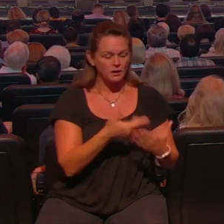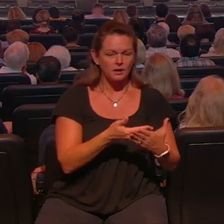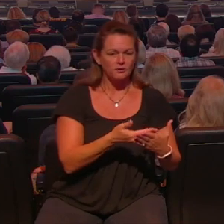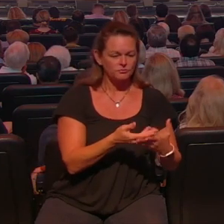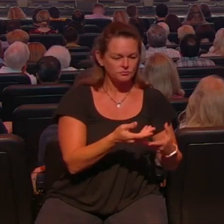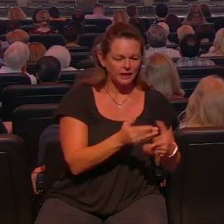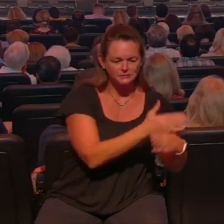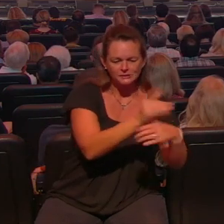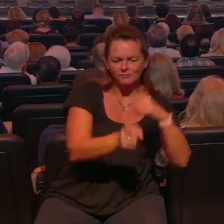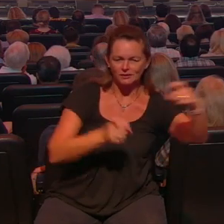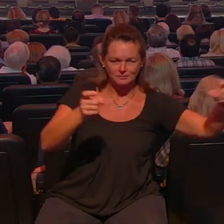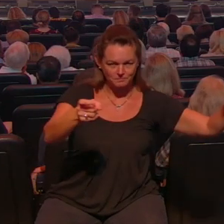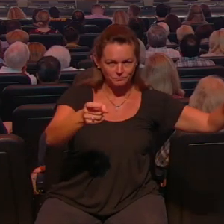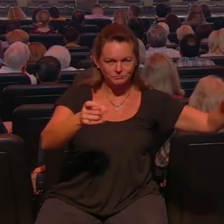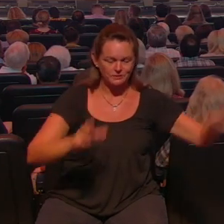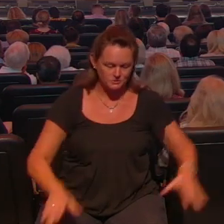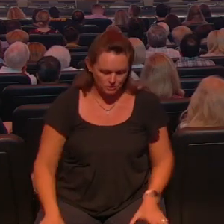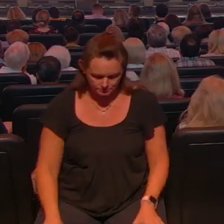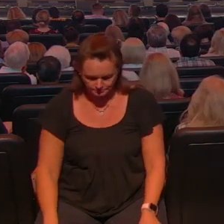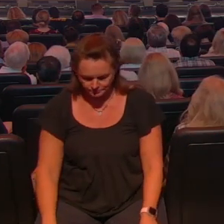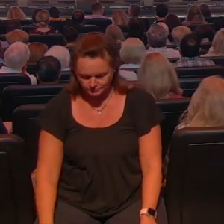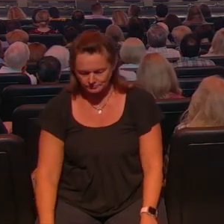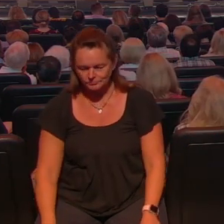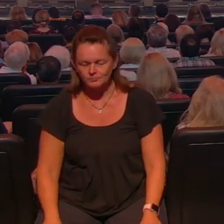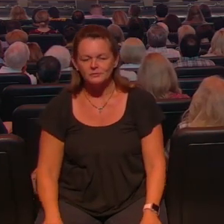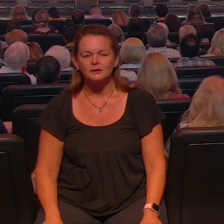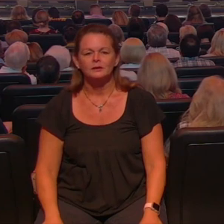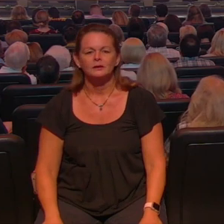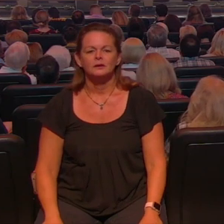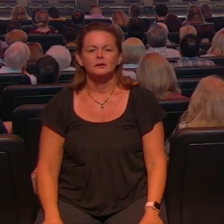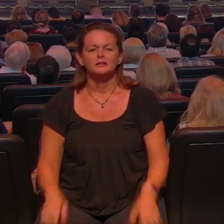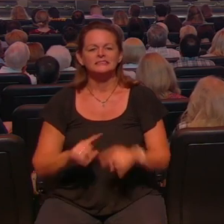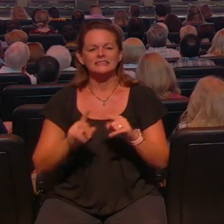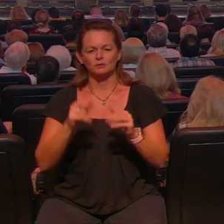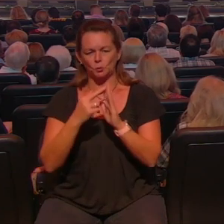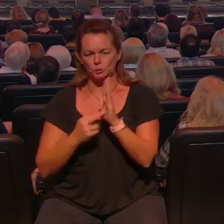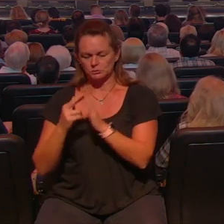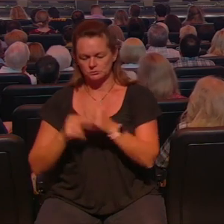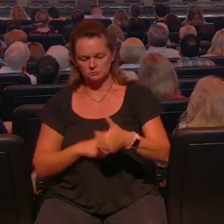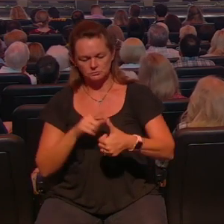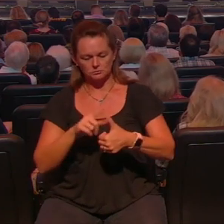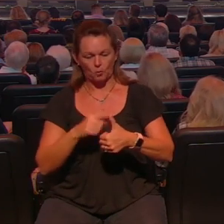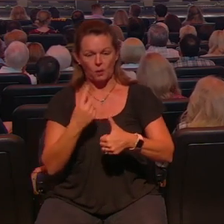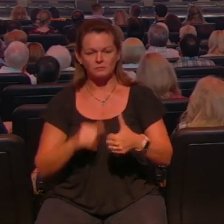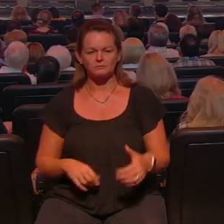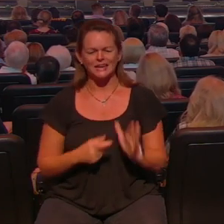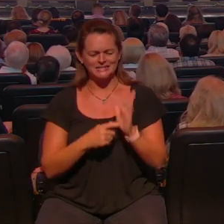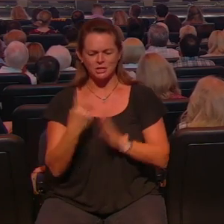can write these down um so number one is it takes two legs it takes two legs